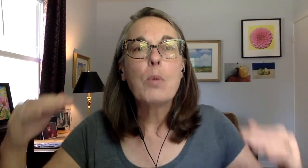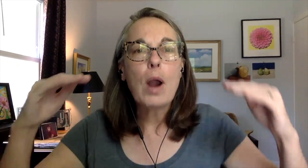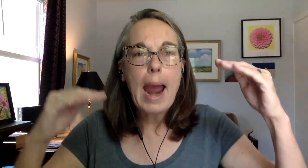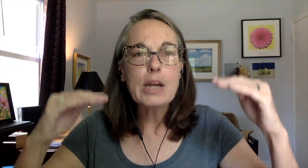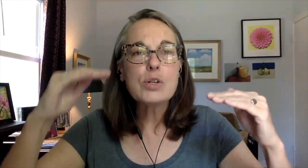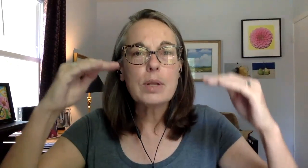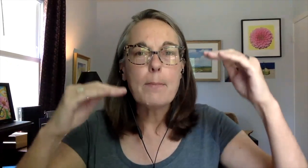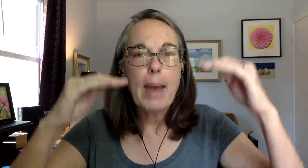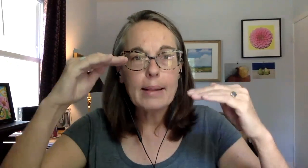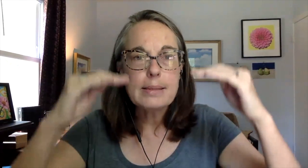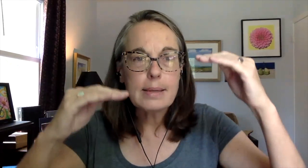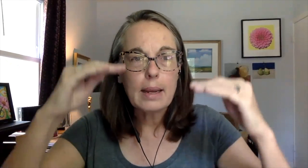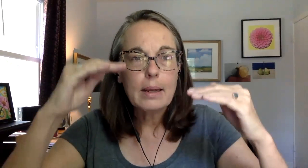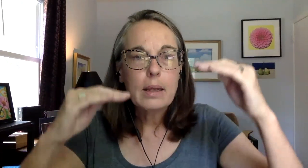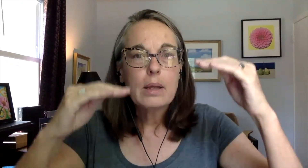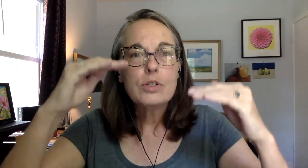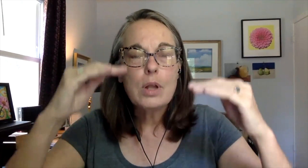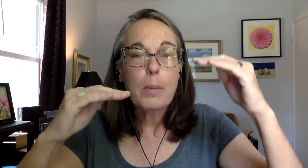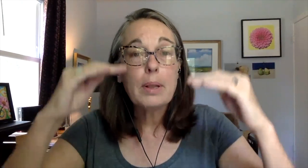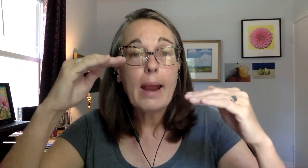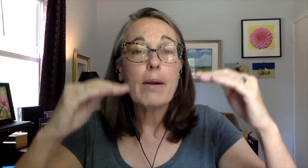we're actually balancing a polarity.